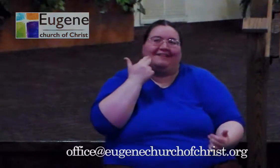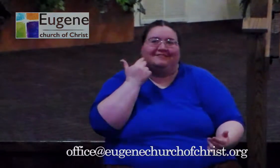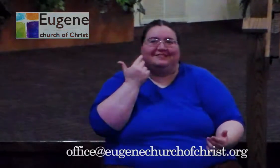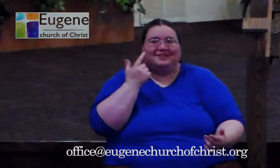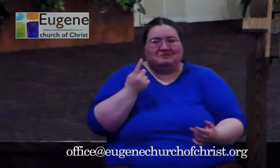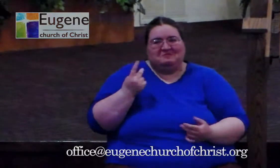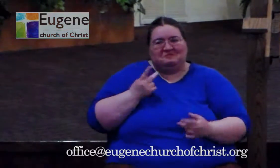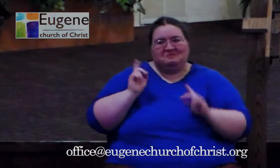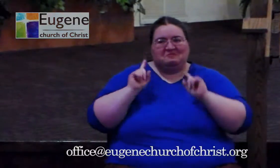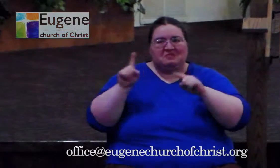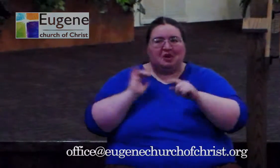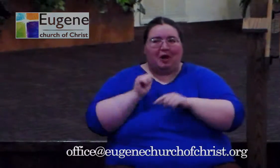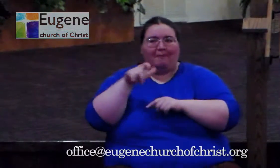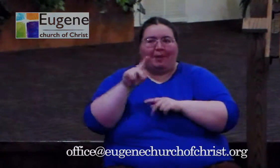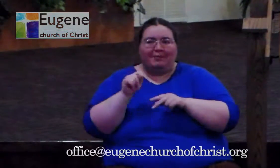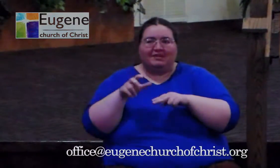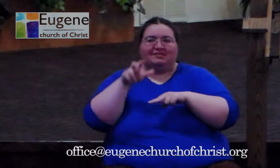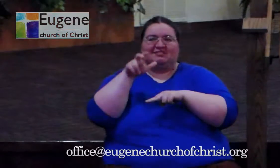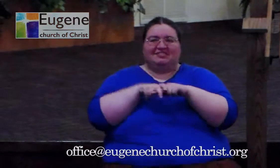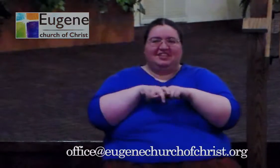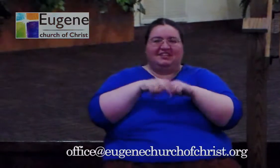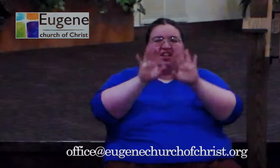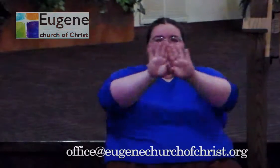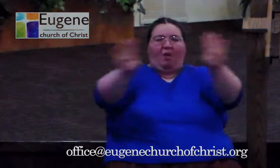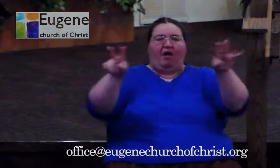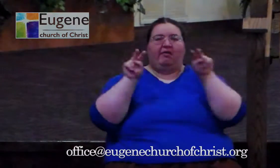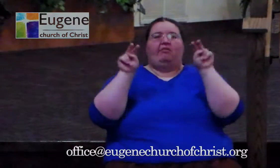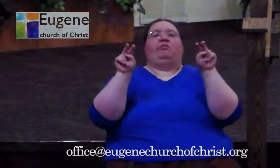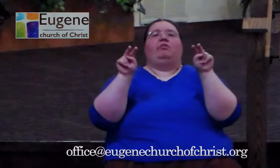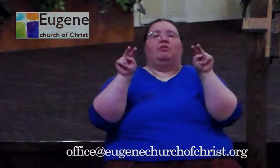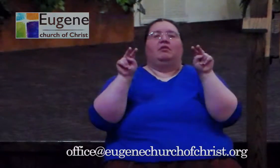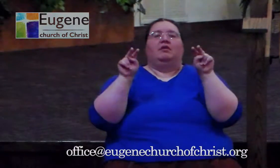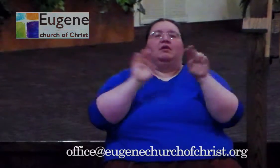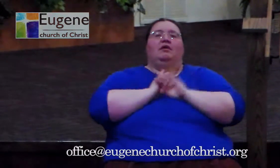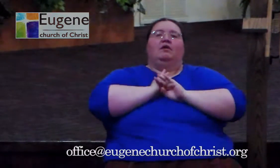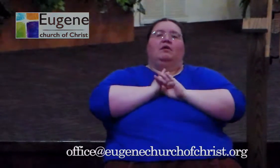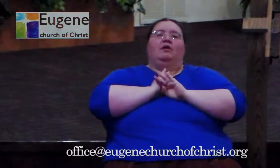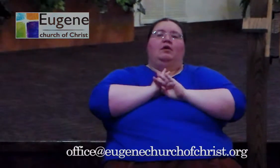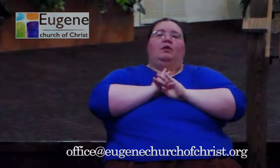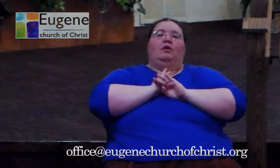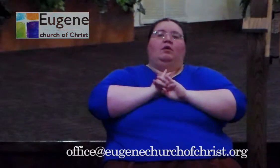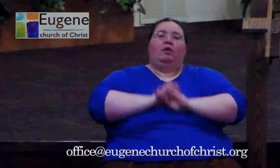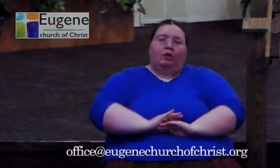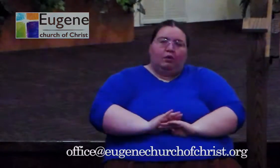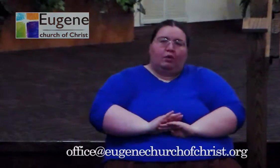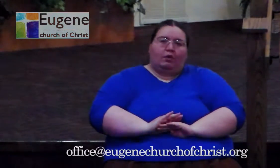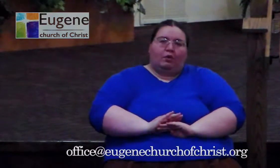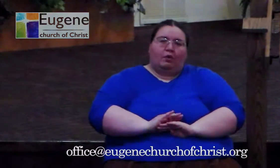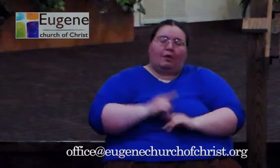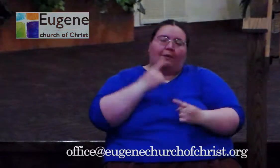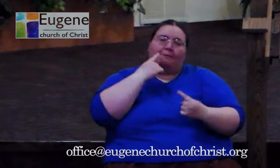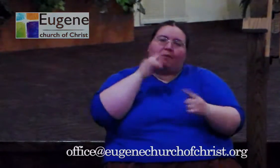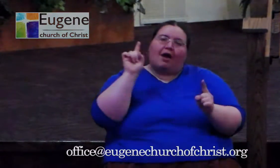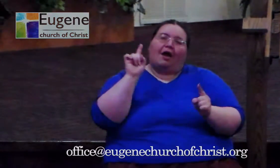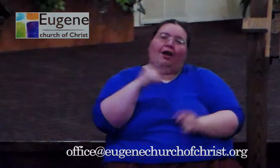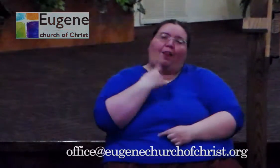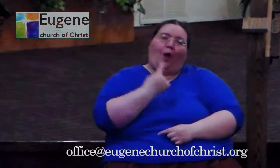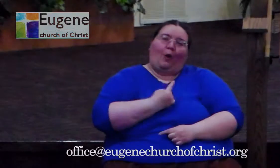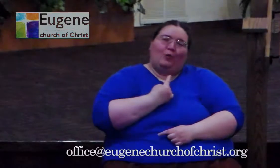and thinking, alone. Jesus had those times where he had dealt with people enough for a